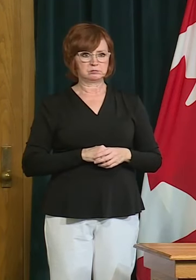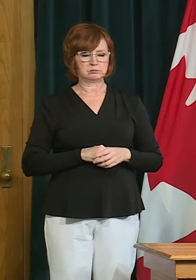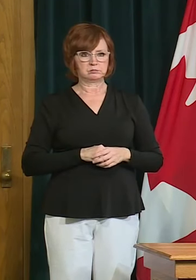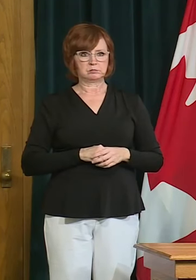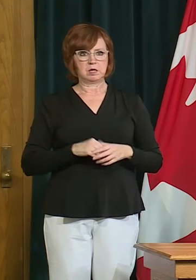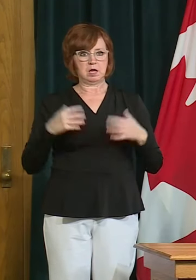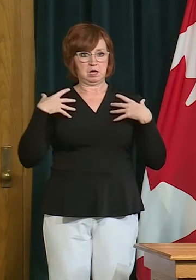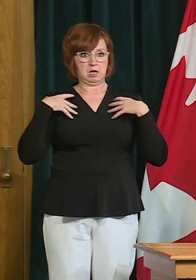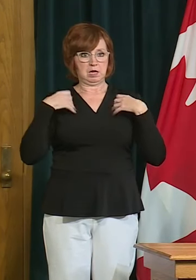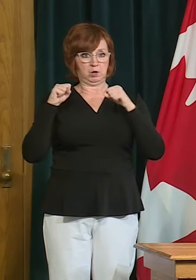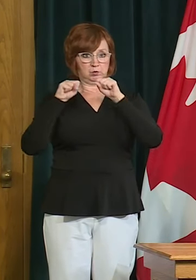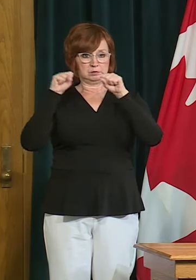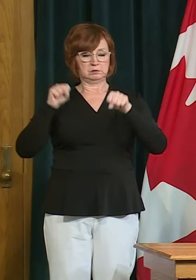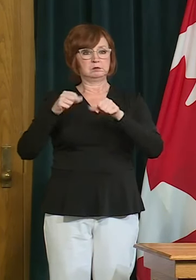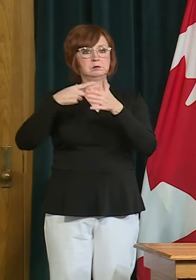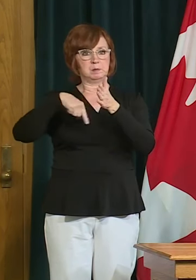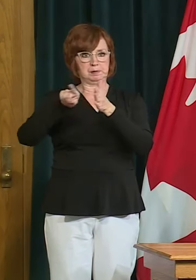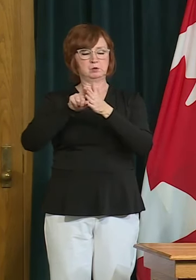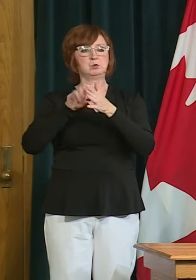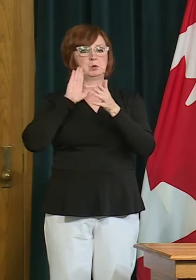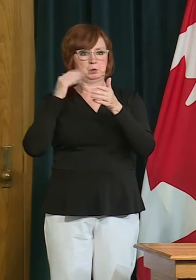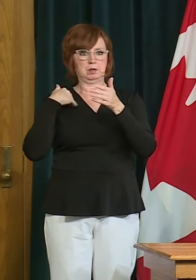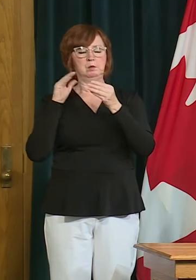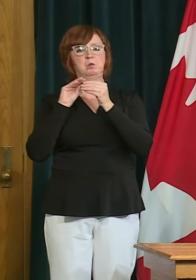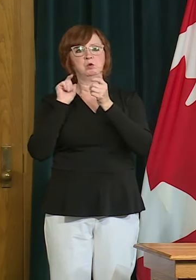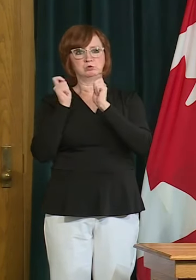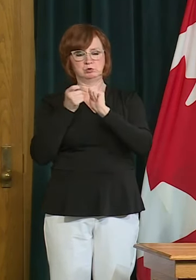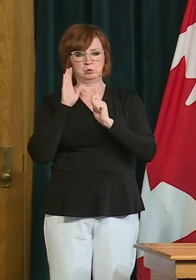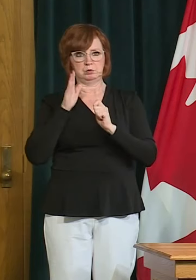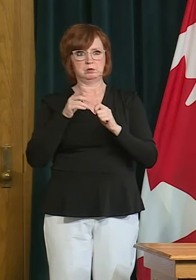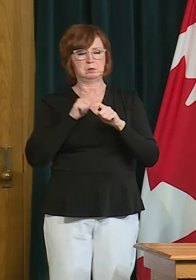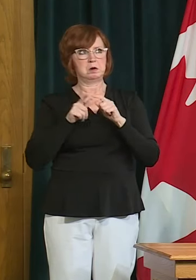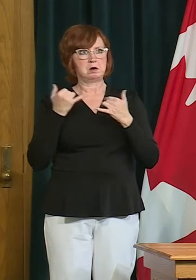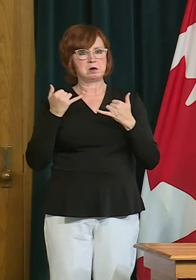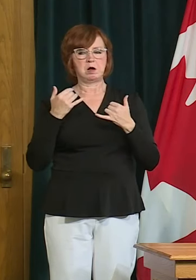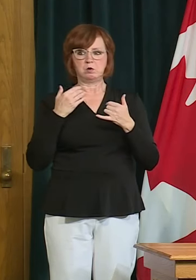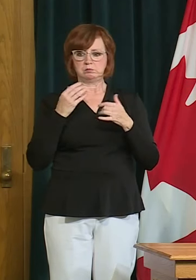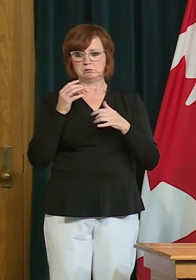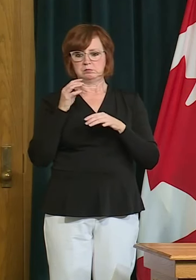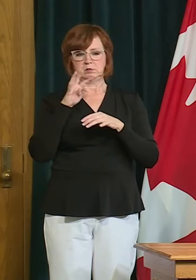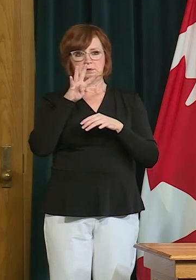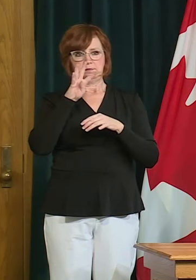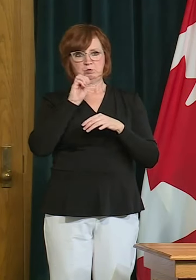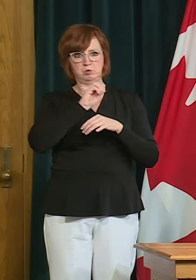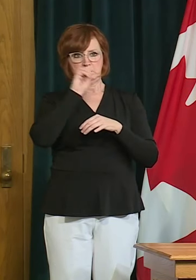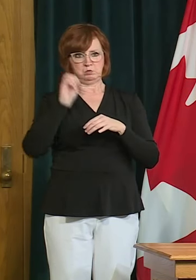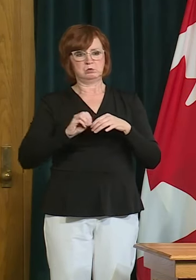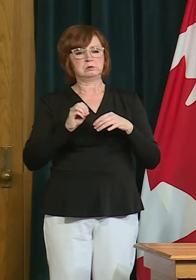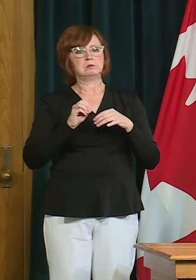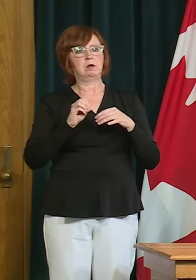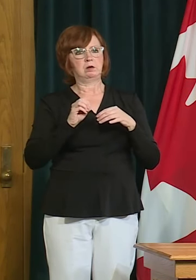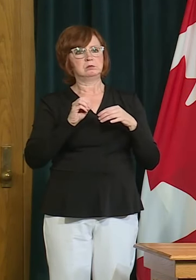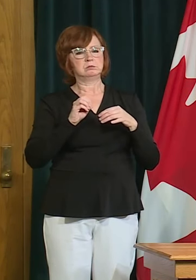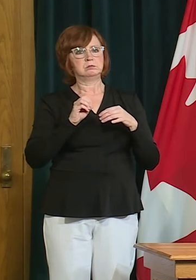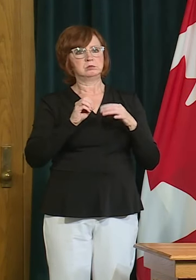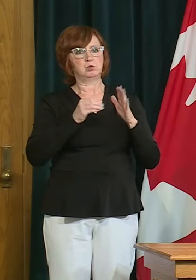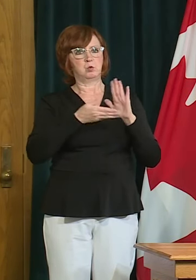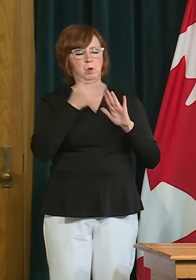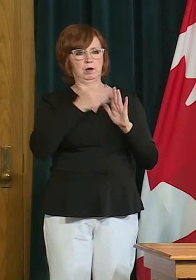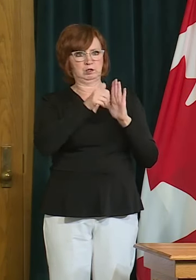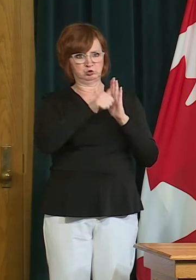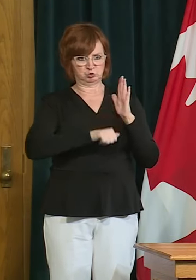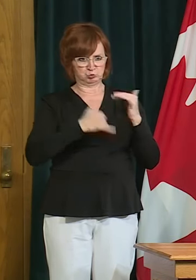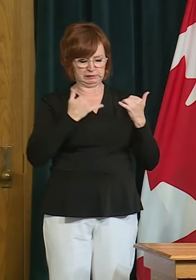our healthcare sector next week as well but we are uh up and over 40 percent of uh surgeries are occurring here and continuing to